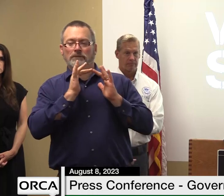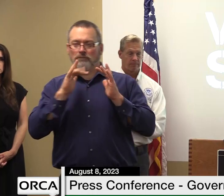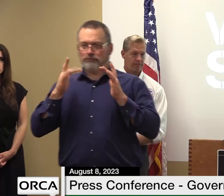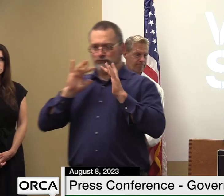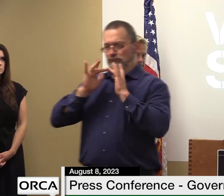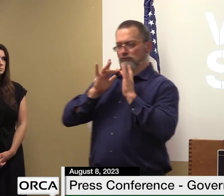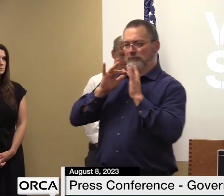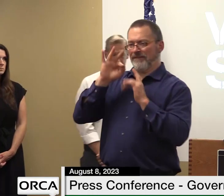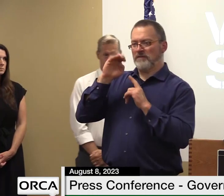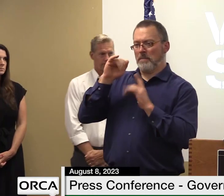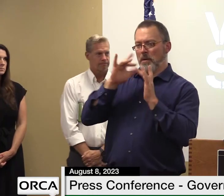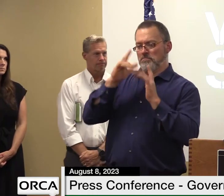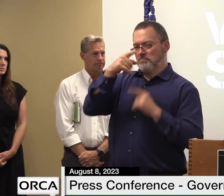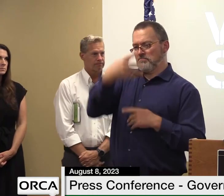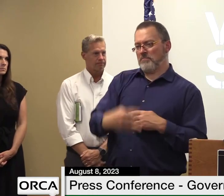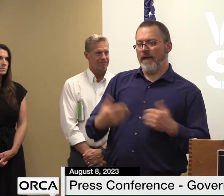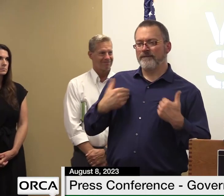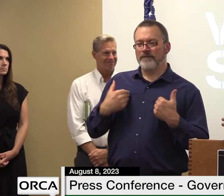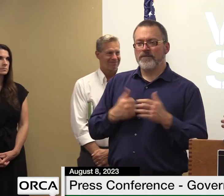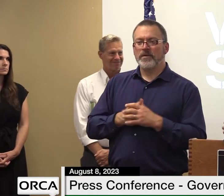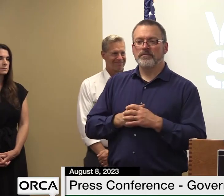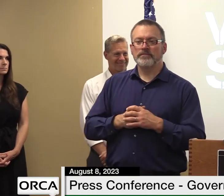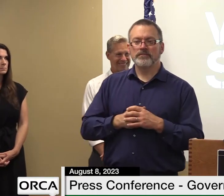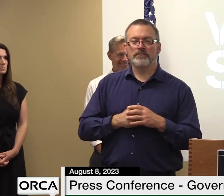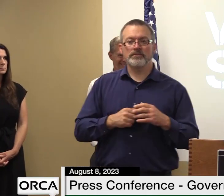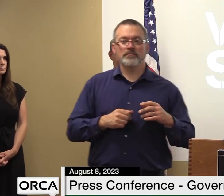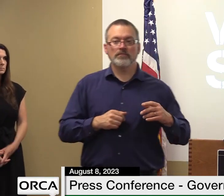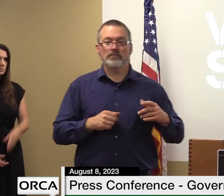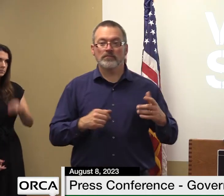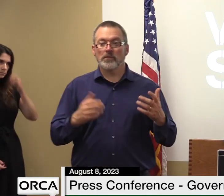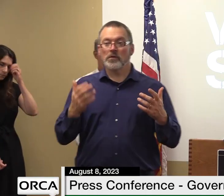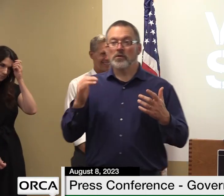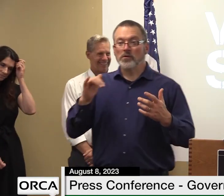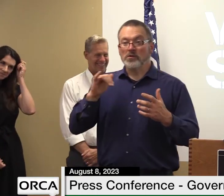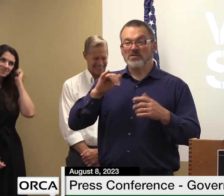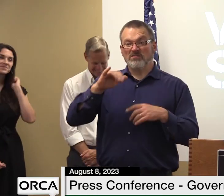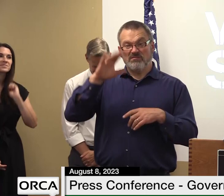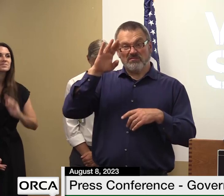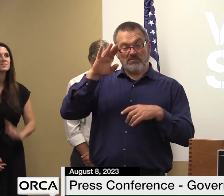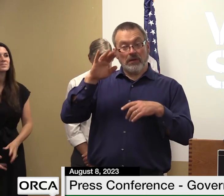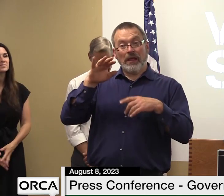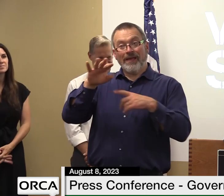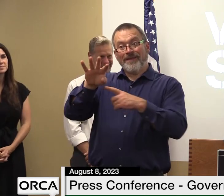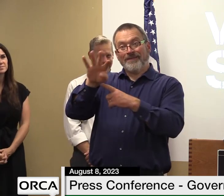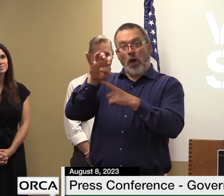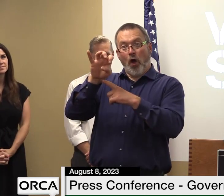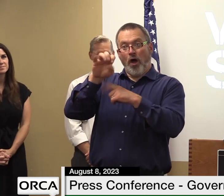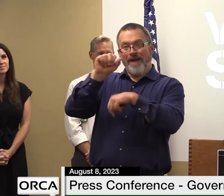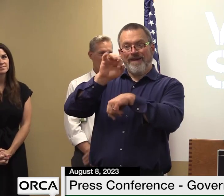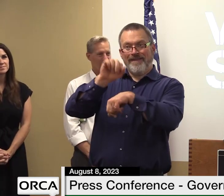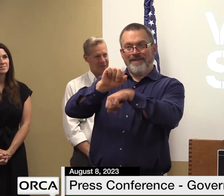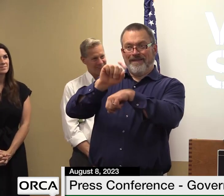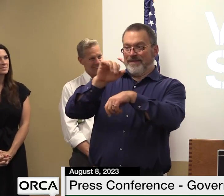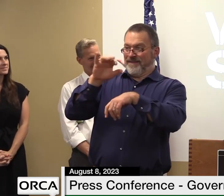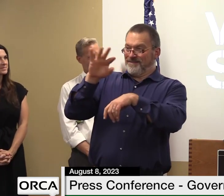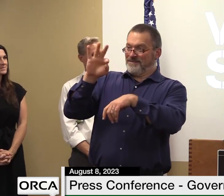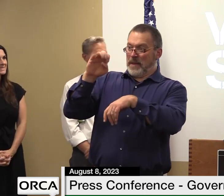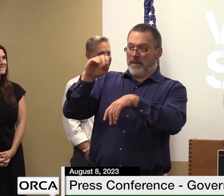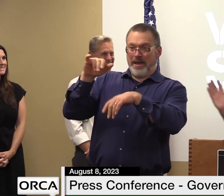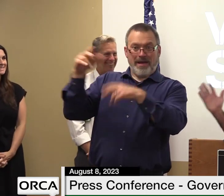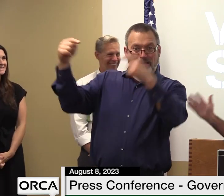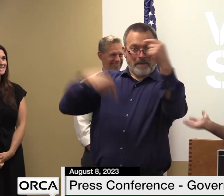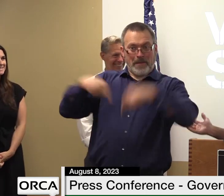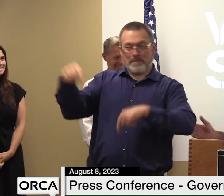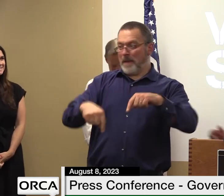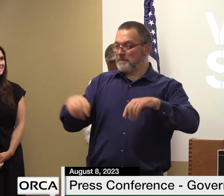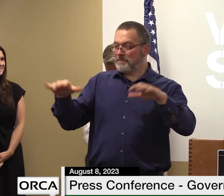thank you if we can just convince the 400 and something fema employees to stay in vermont that would be helpful yeah